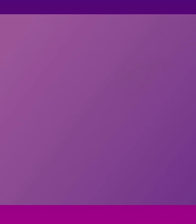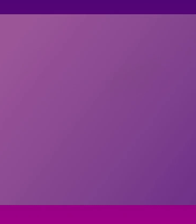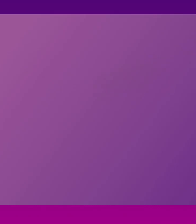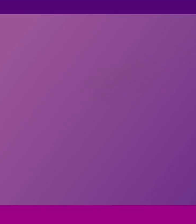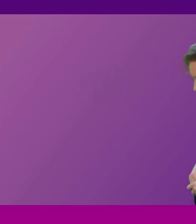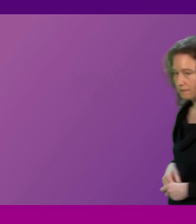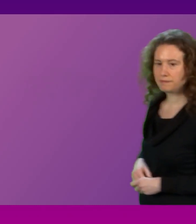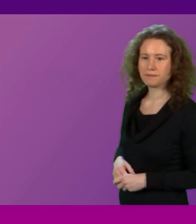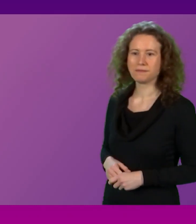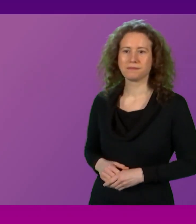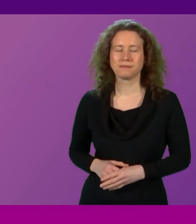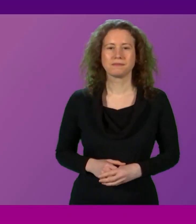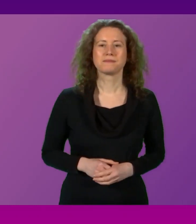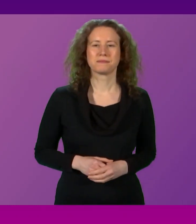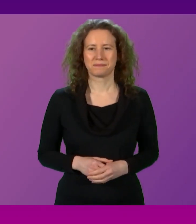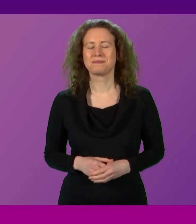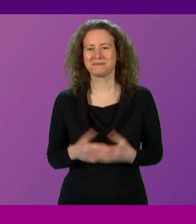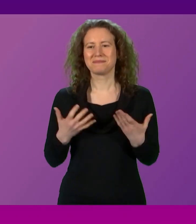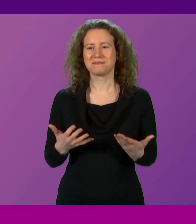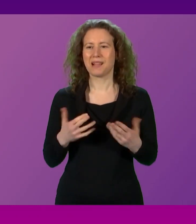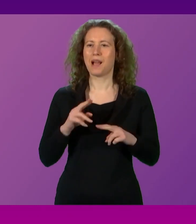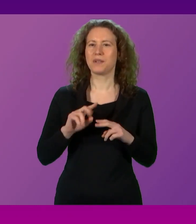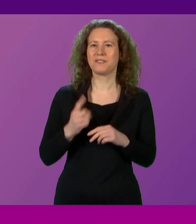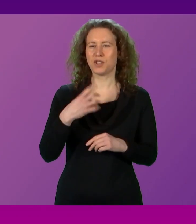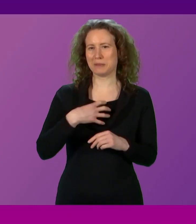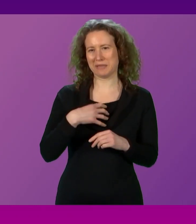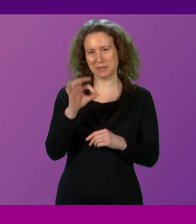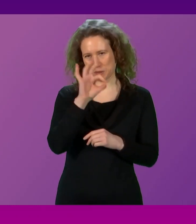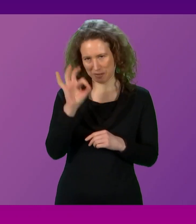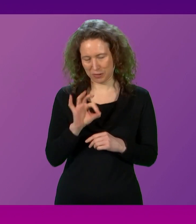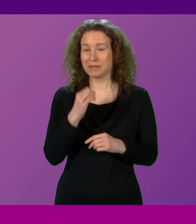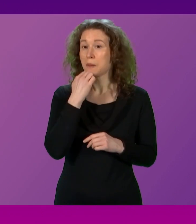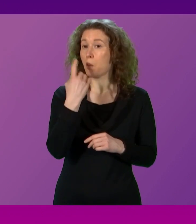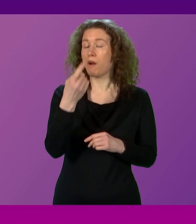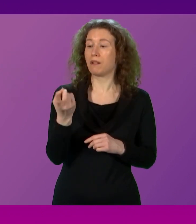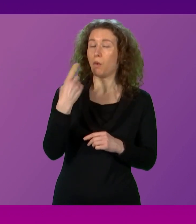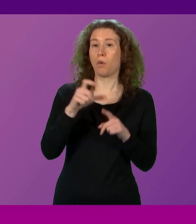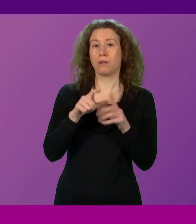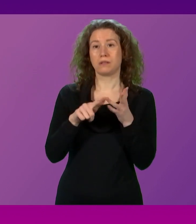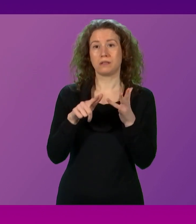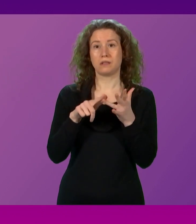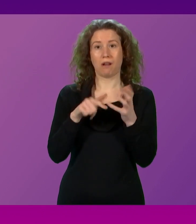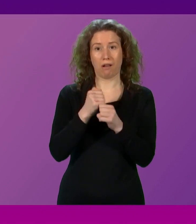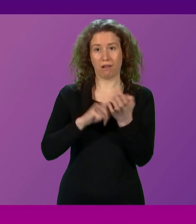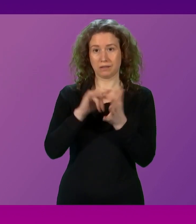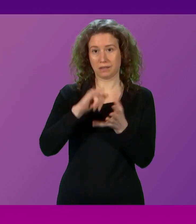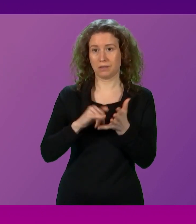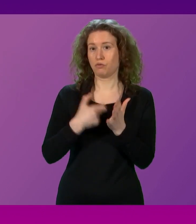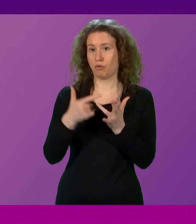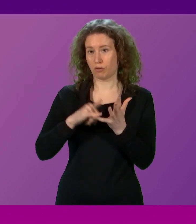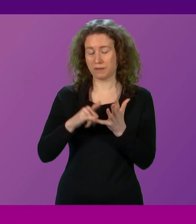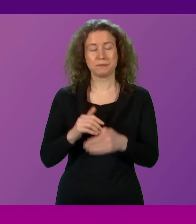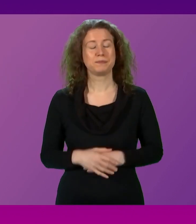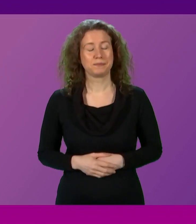That includes general questions. The next item of Businesses First Minister's questions, and at question number one, I call Douglas Ross. Thank you, Presiding Officer.